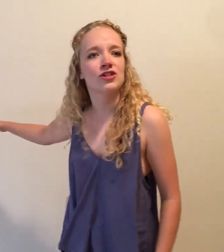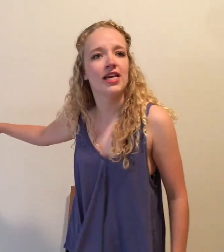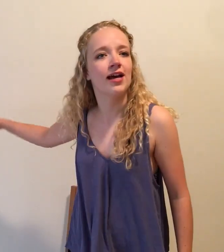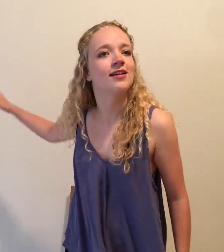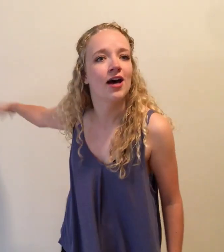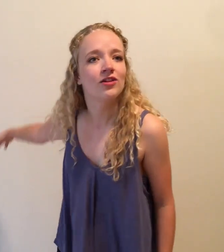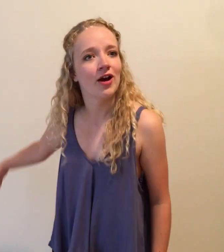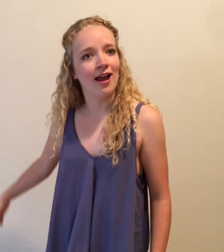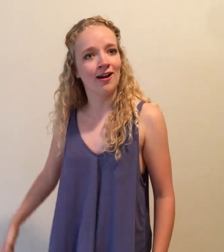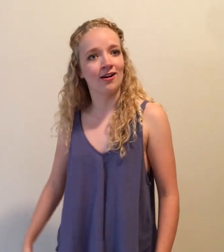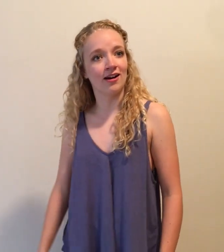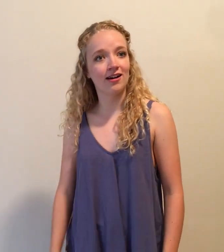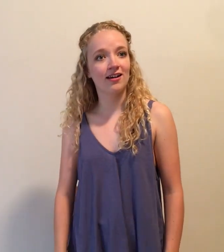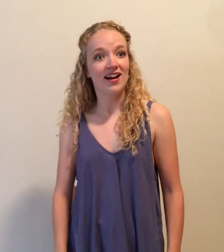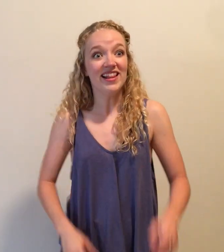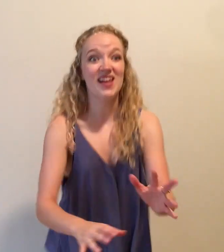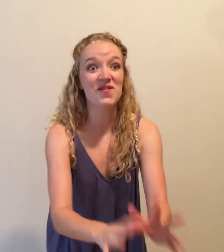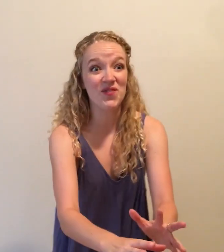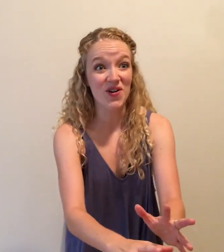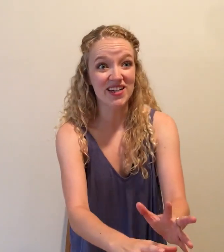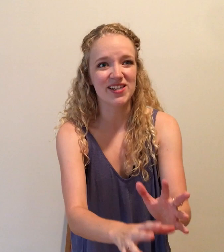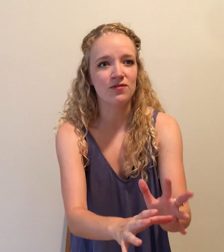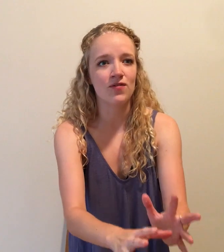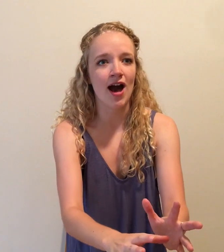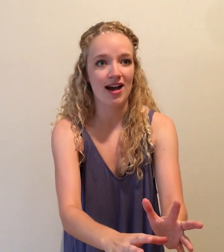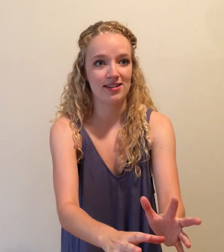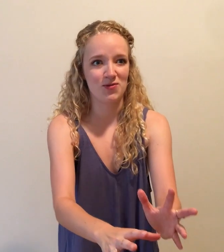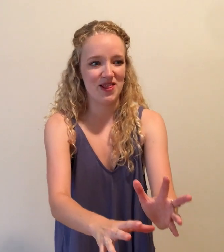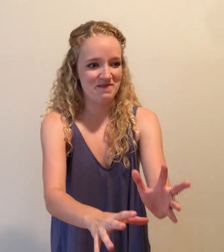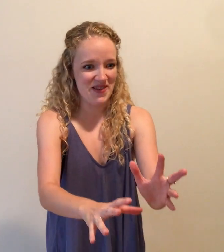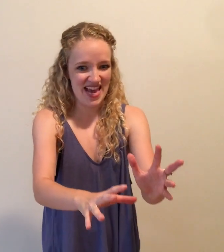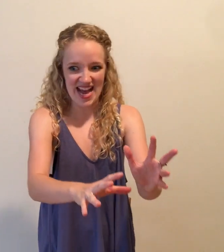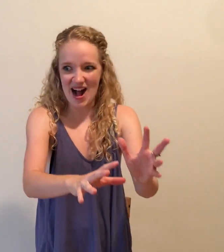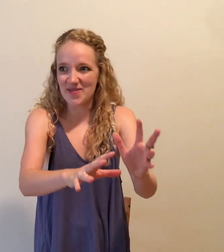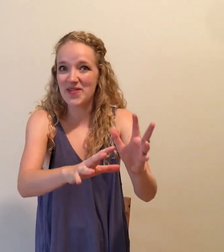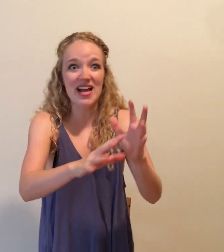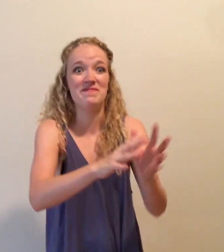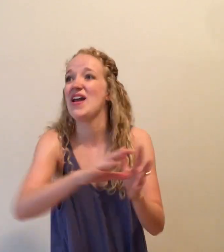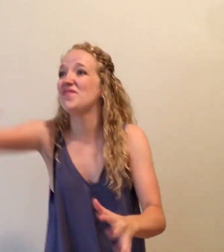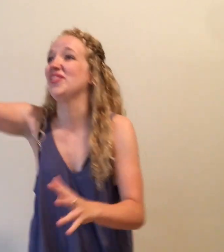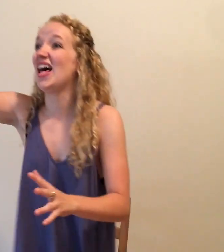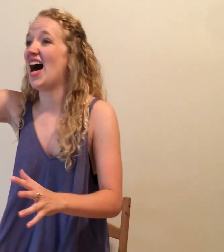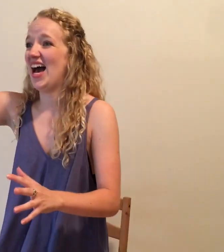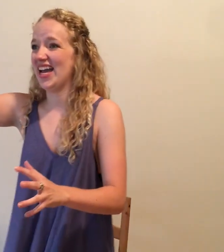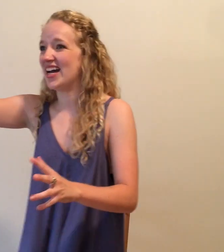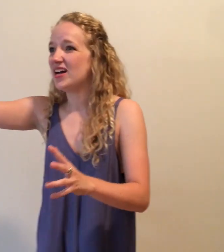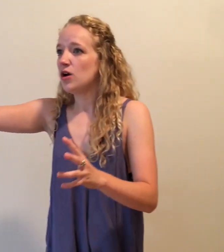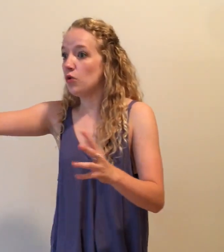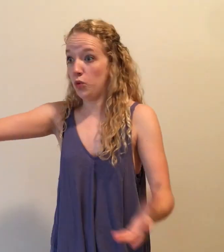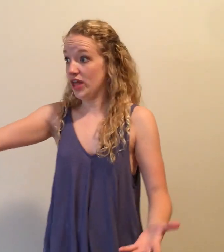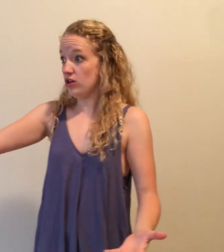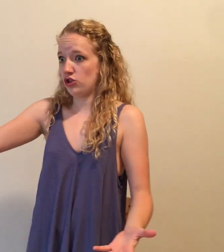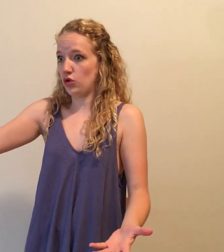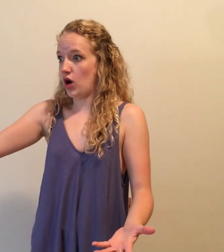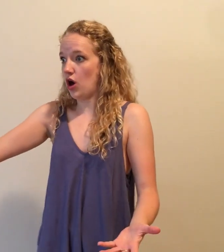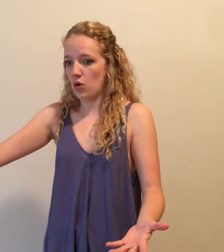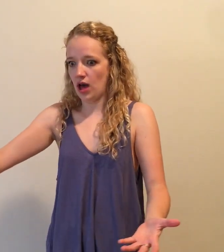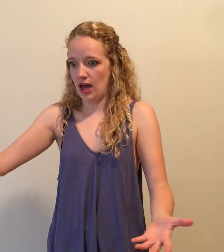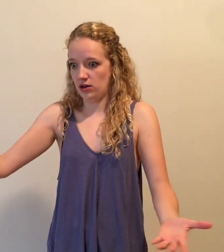seek another heir. Therefore devise with me how we may fly, whither to go and